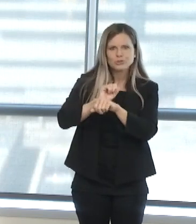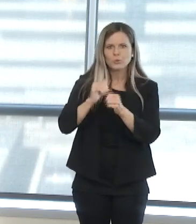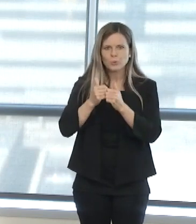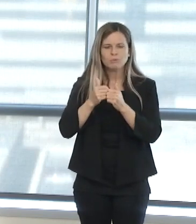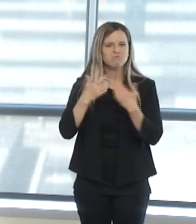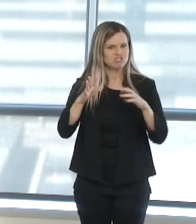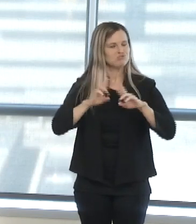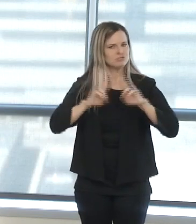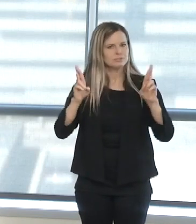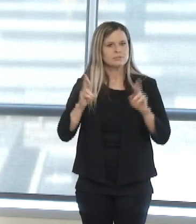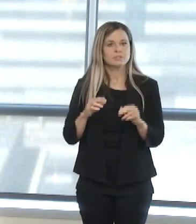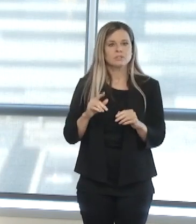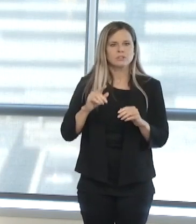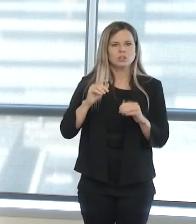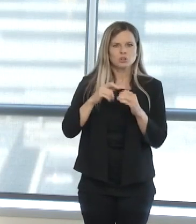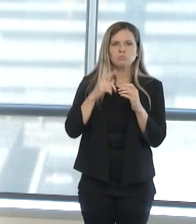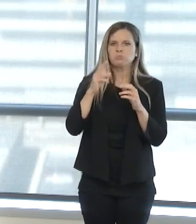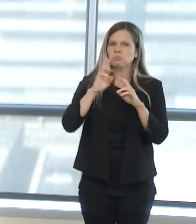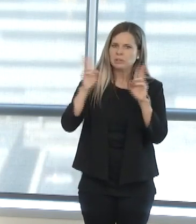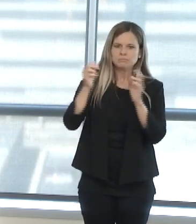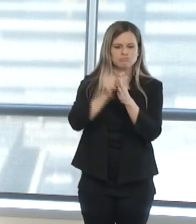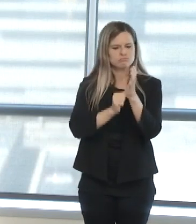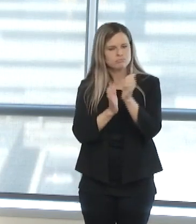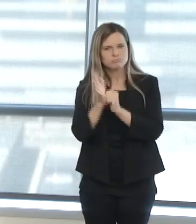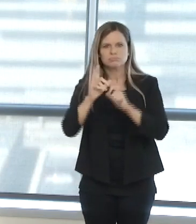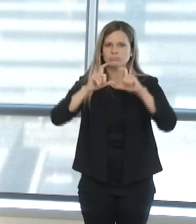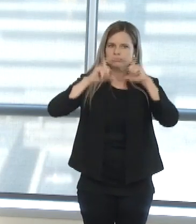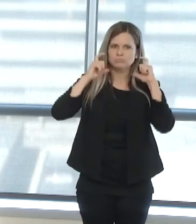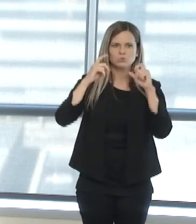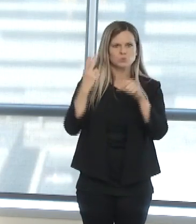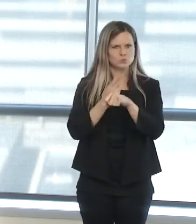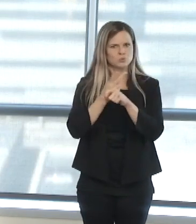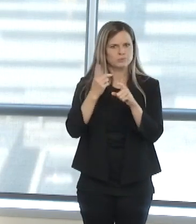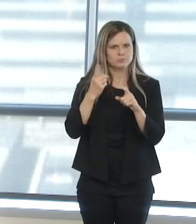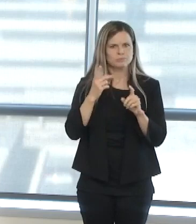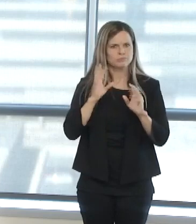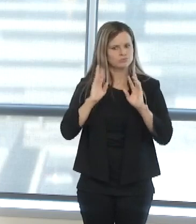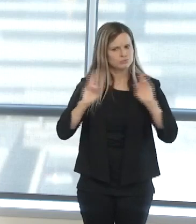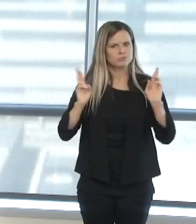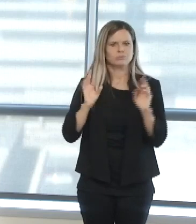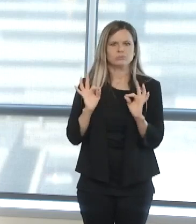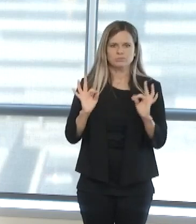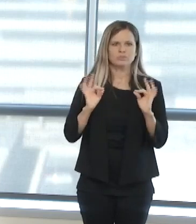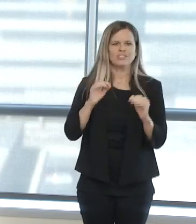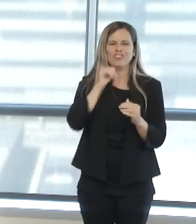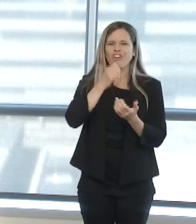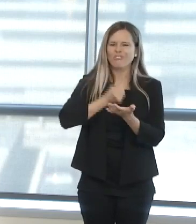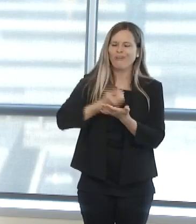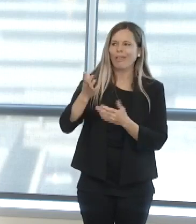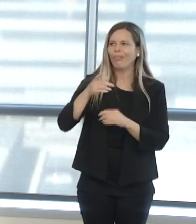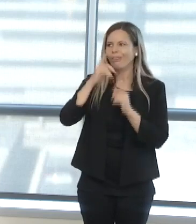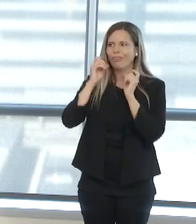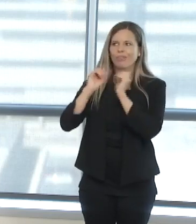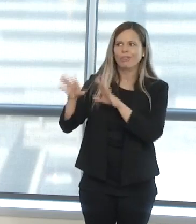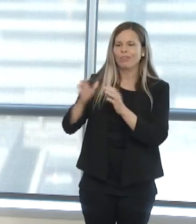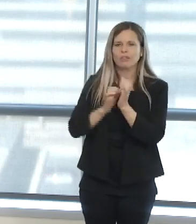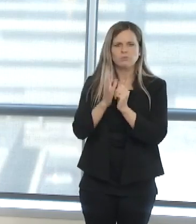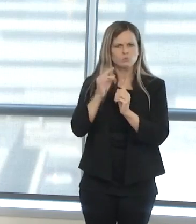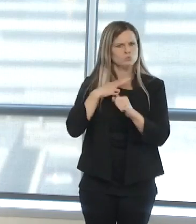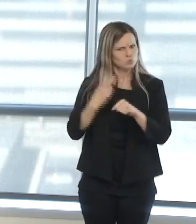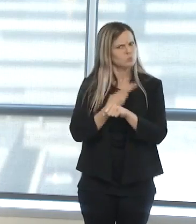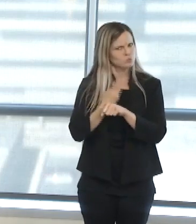of the PPE resources that we have so that we make sure that we are never wasteful with those and maximize that opportunity.